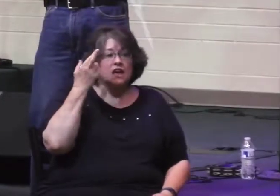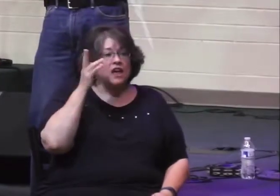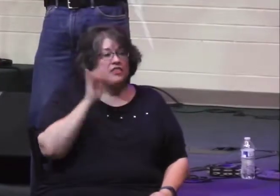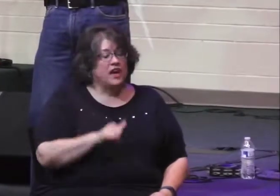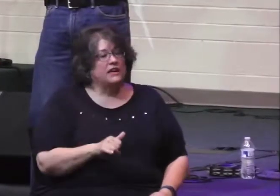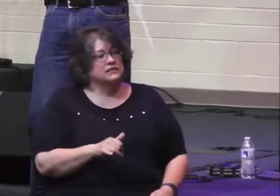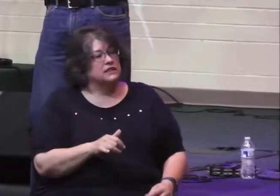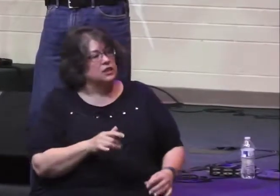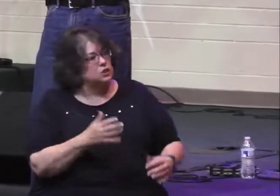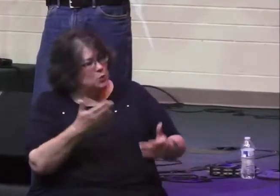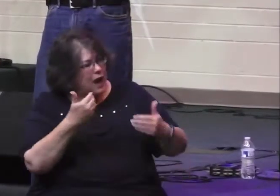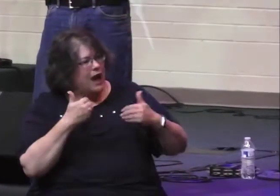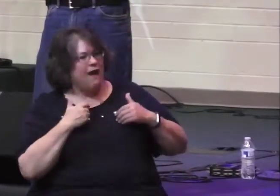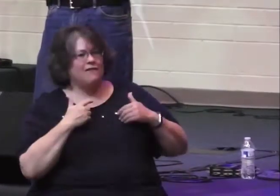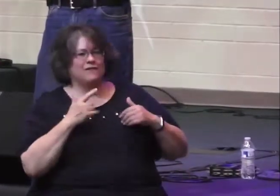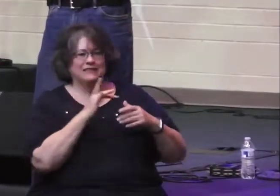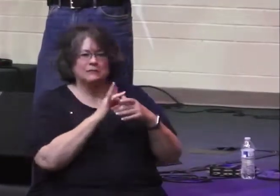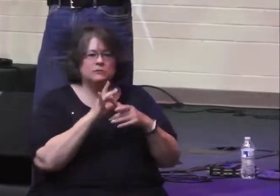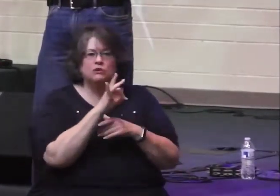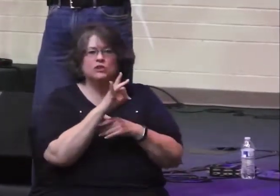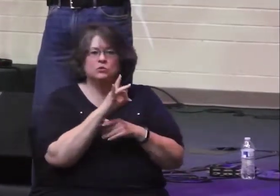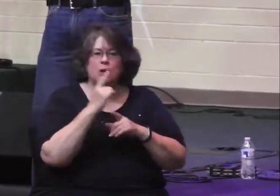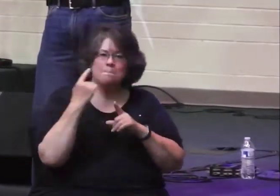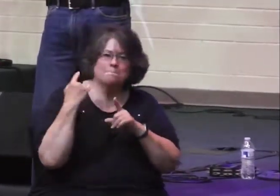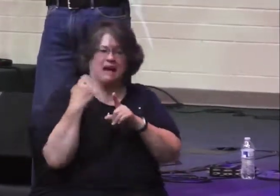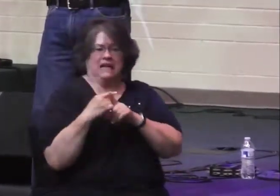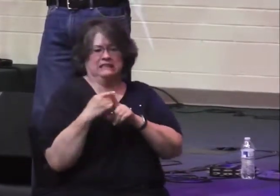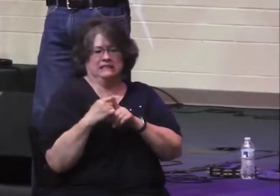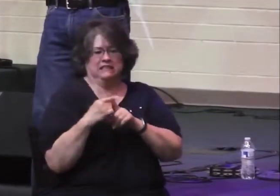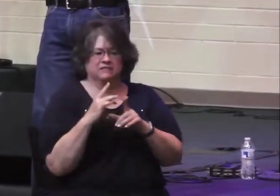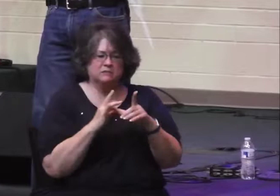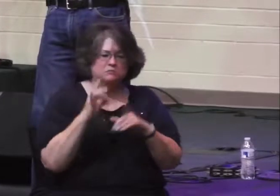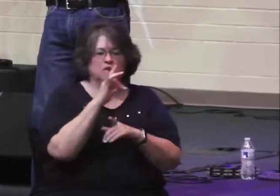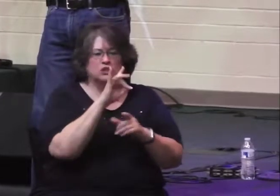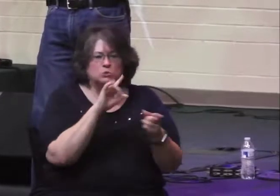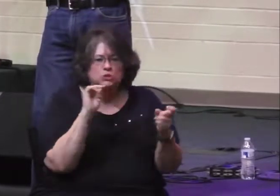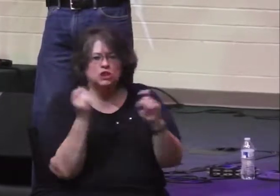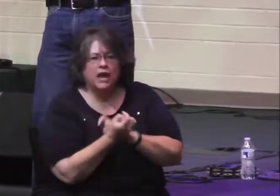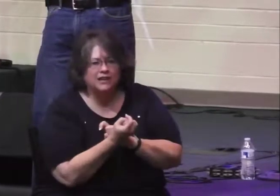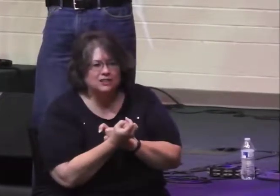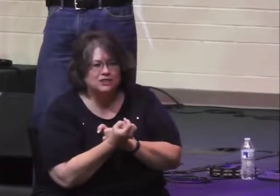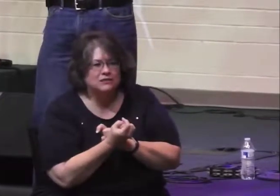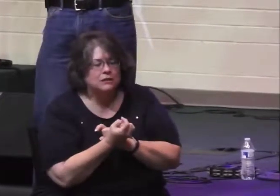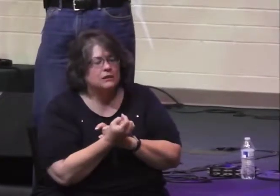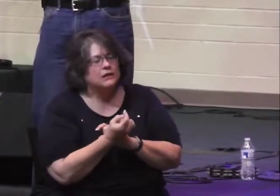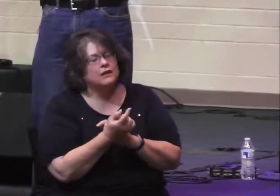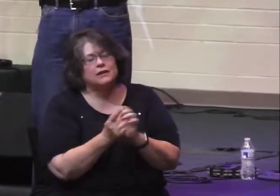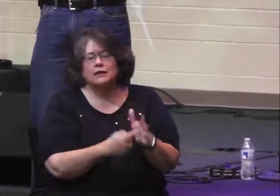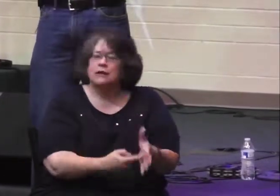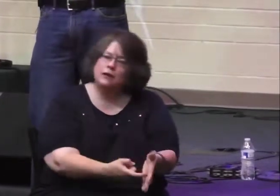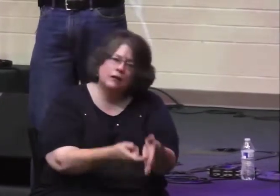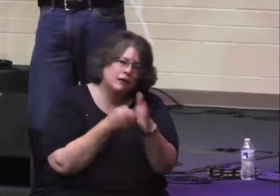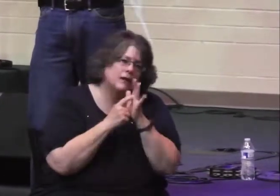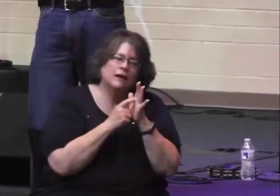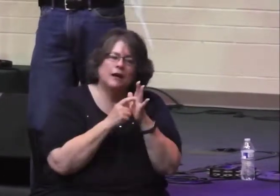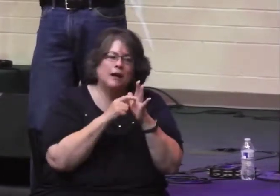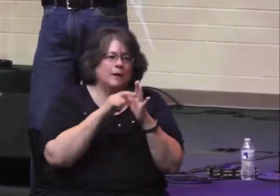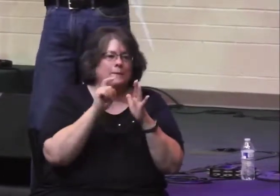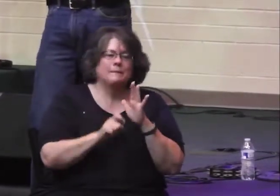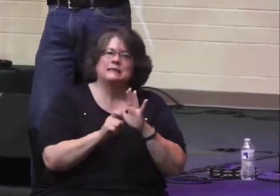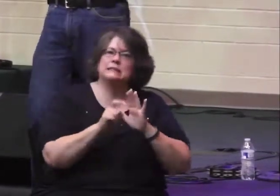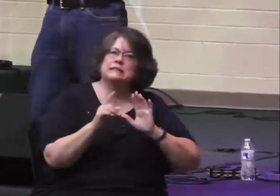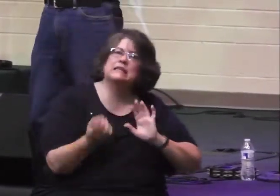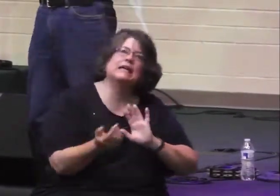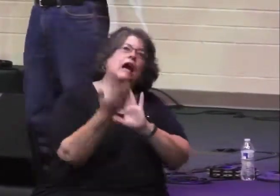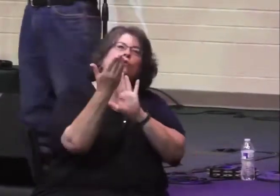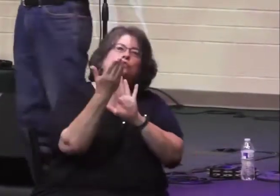realized that real positive spiritual change can only begin in a people when